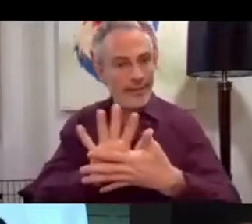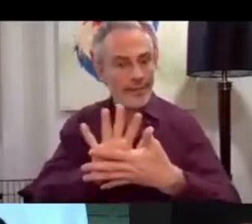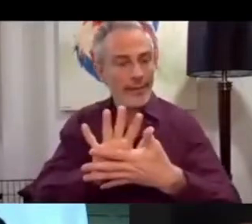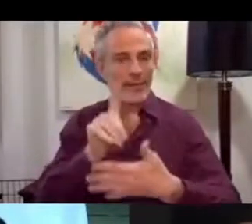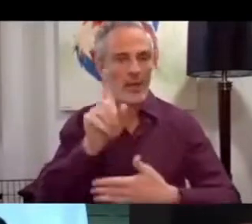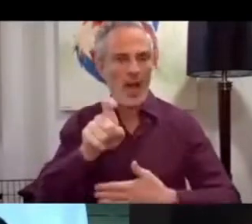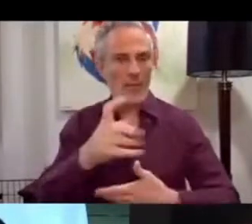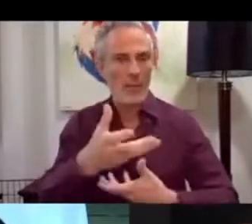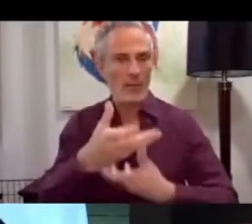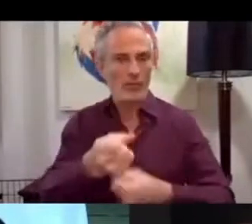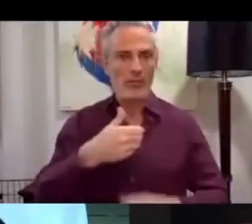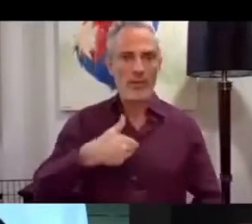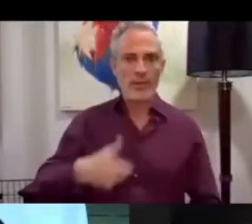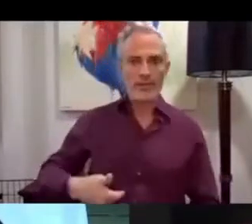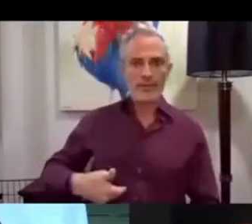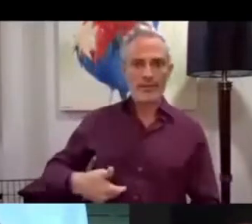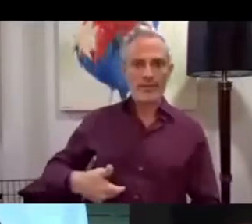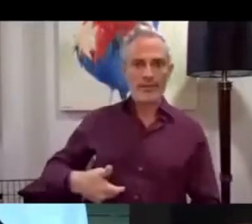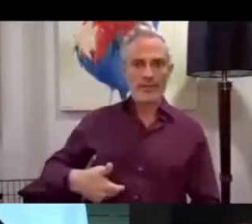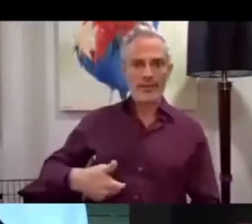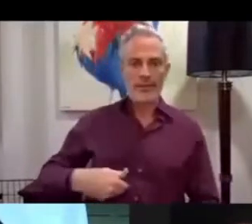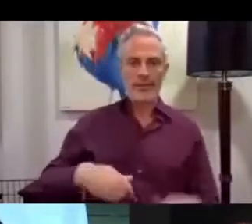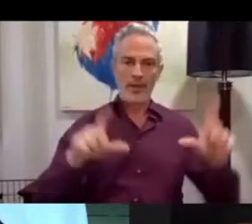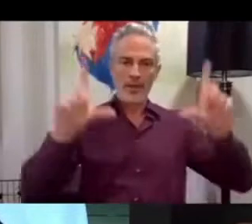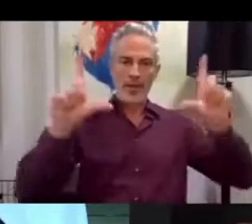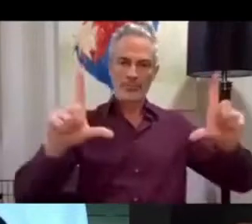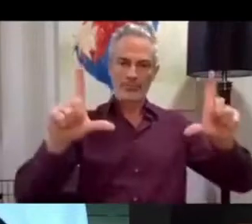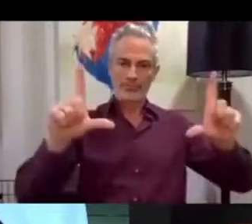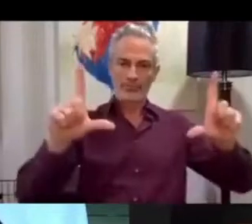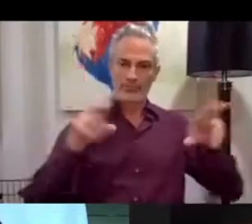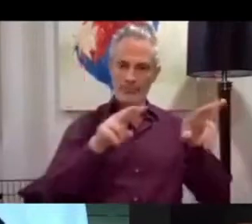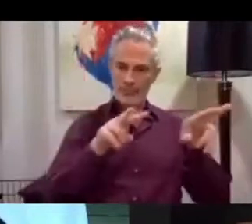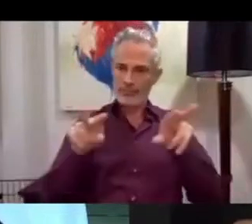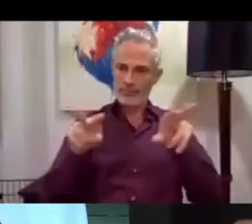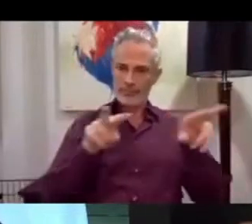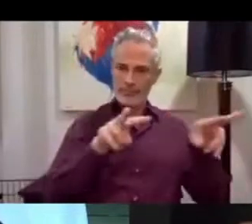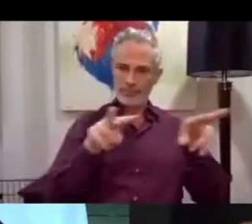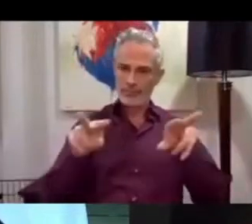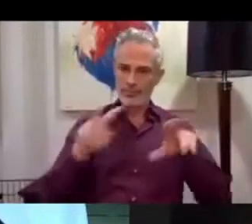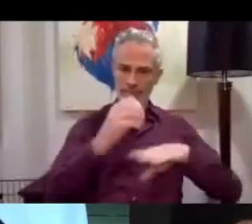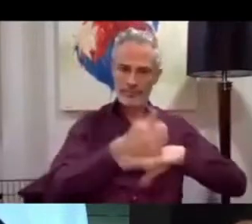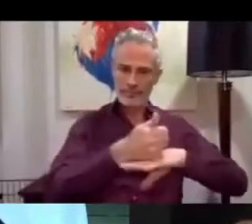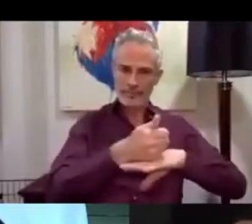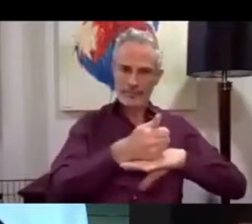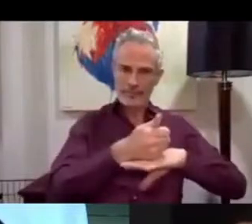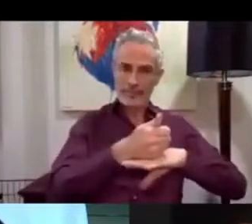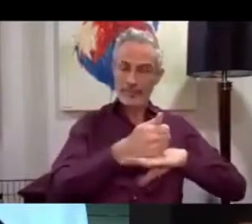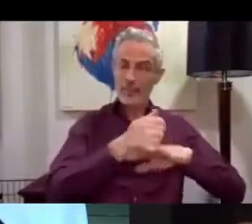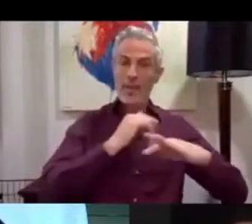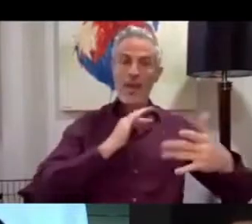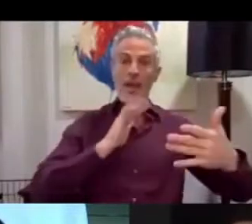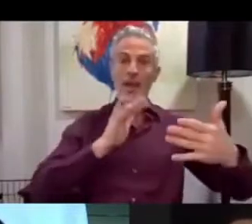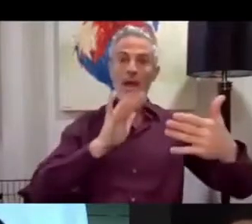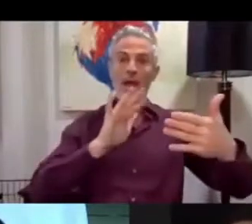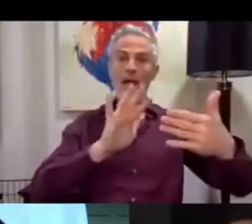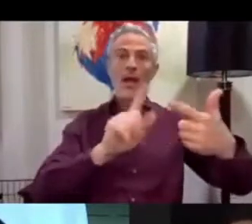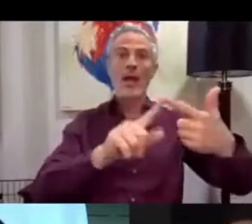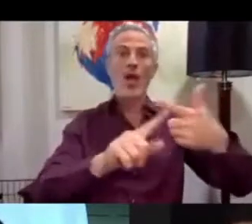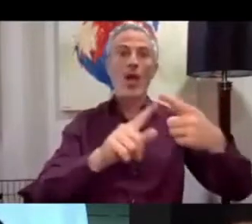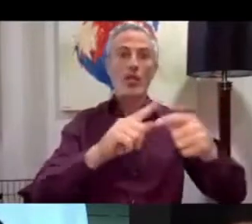when I was looking through the lens. And, and until the, the, until we wrapped, I wasn't able to watch anything. So